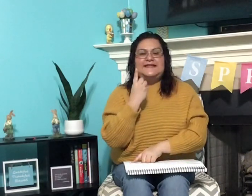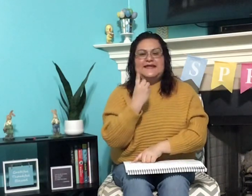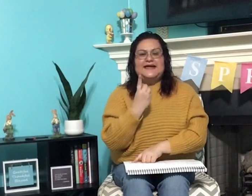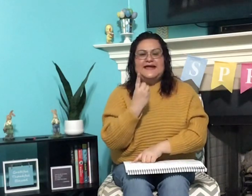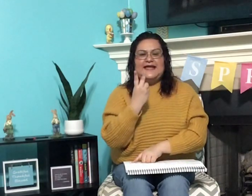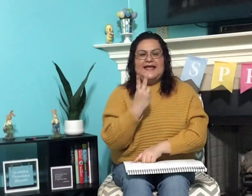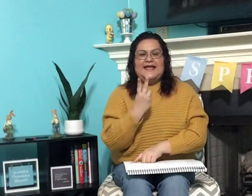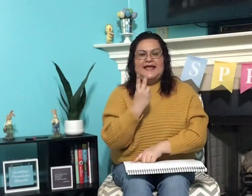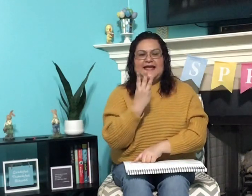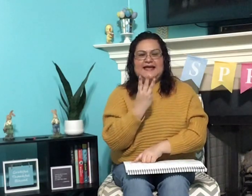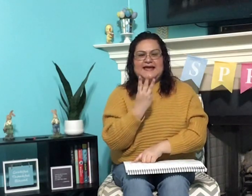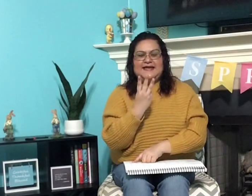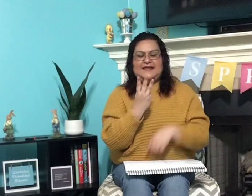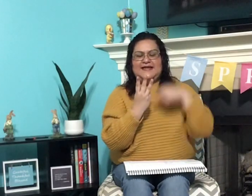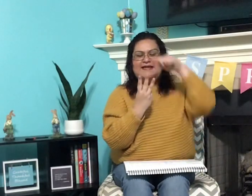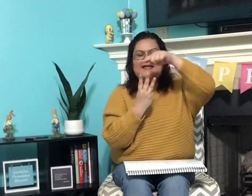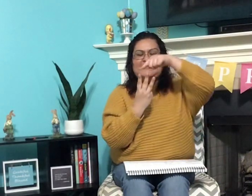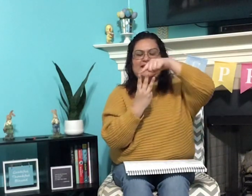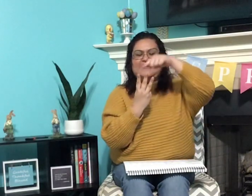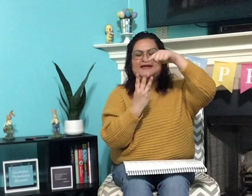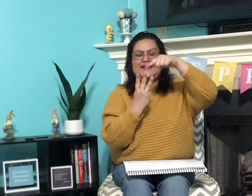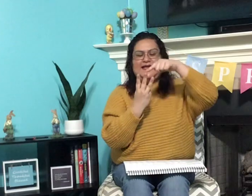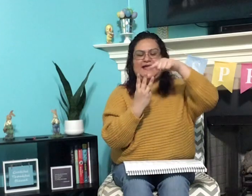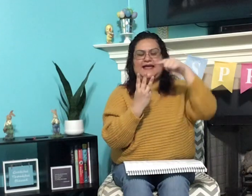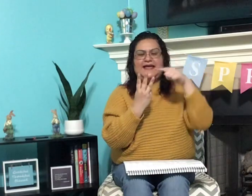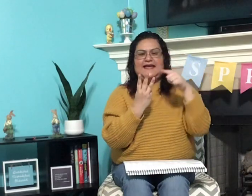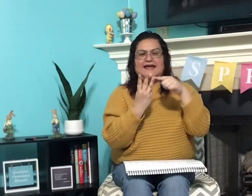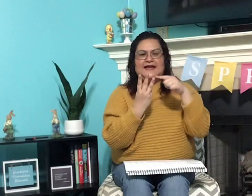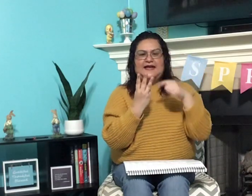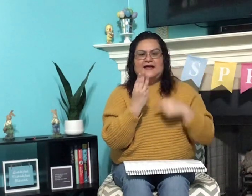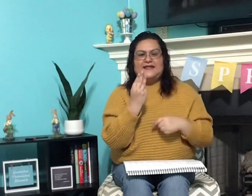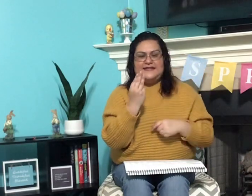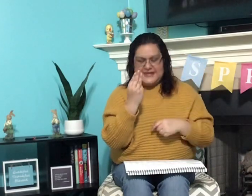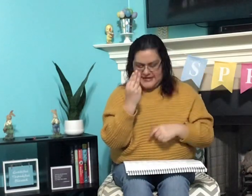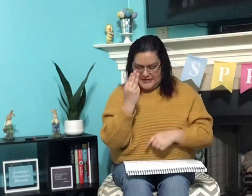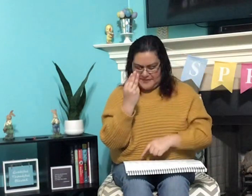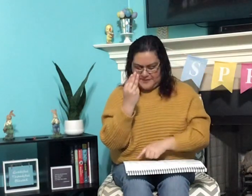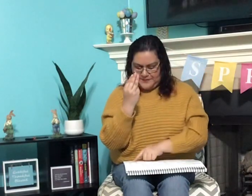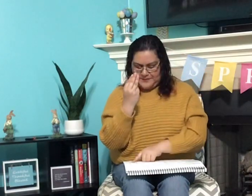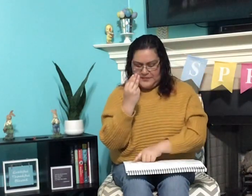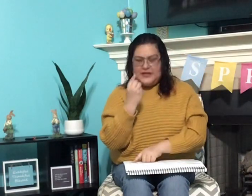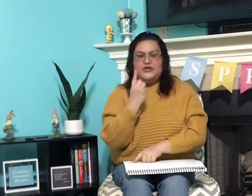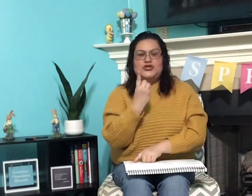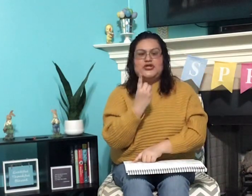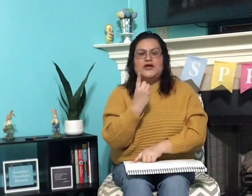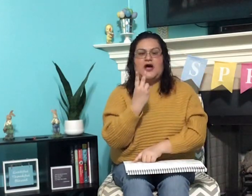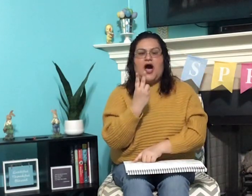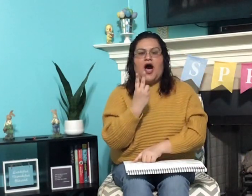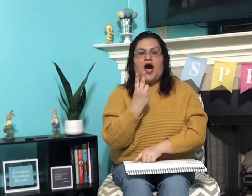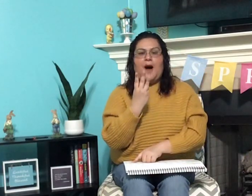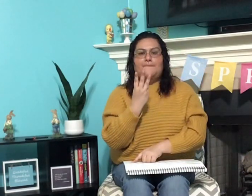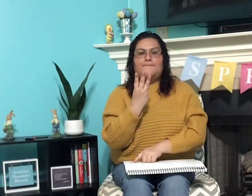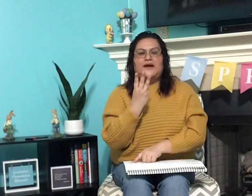D, i, g, d, i, g, dig. J, ah, b,